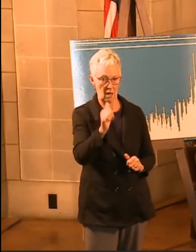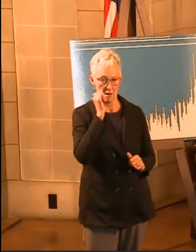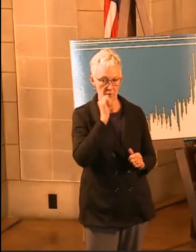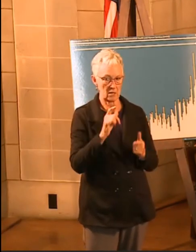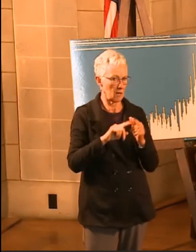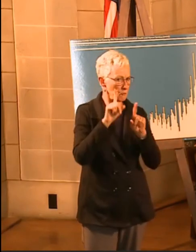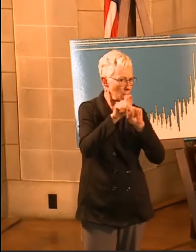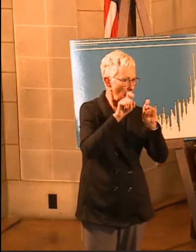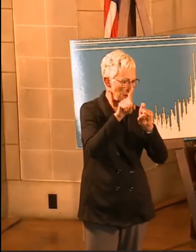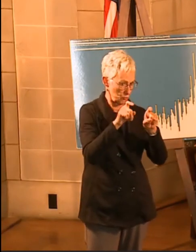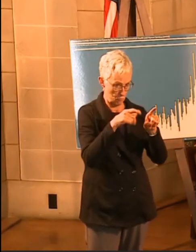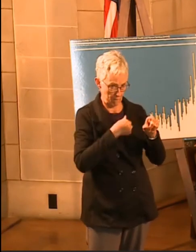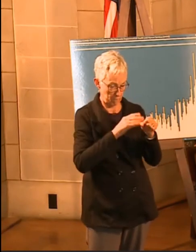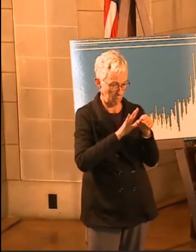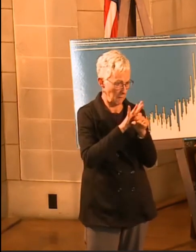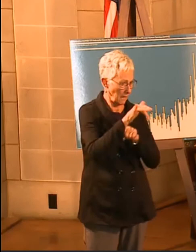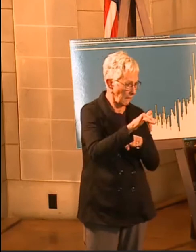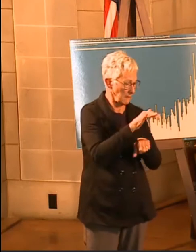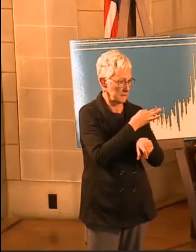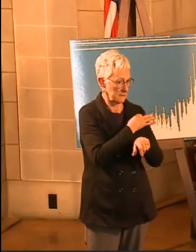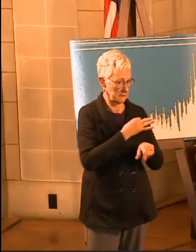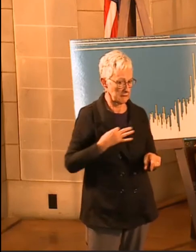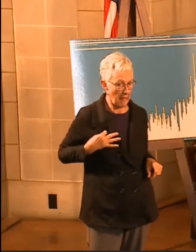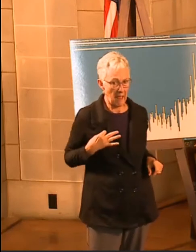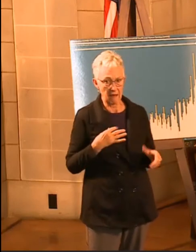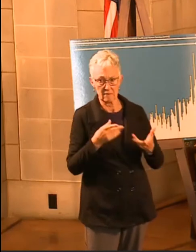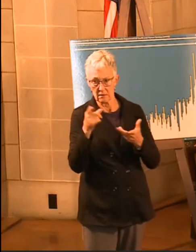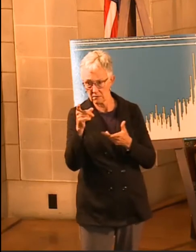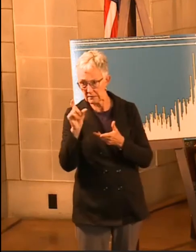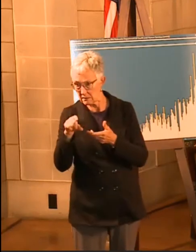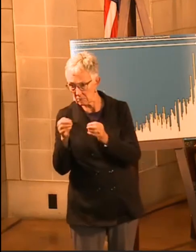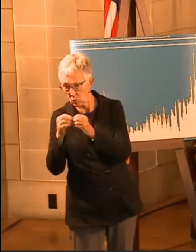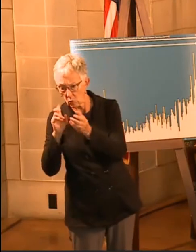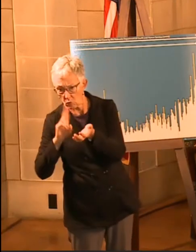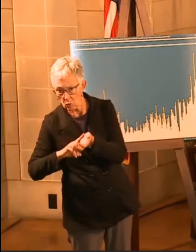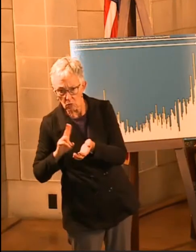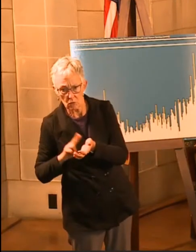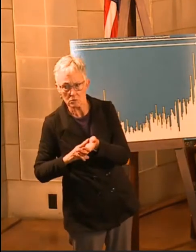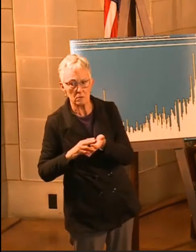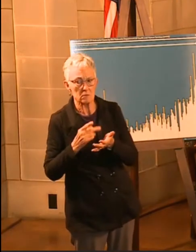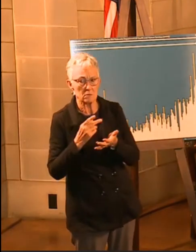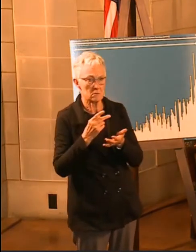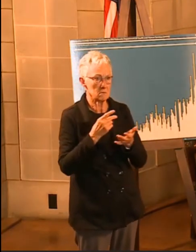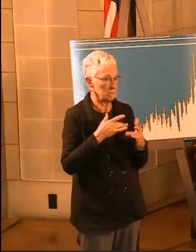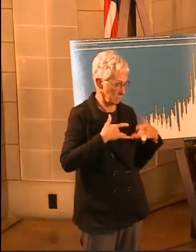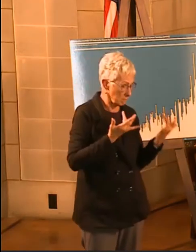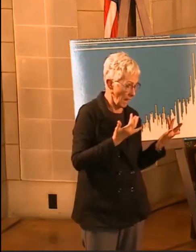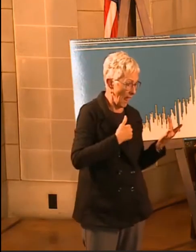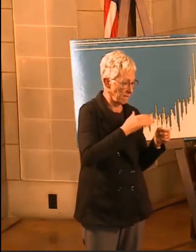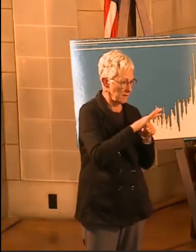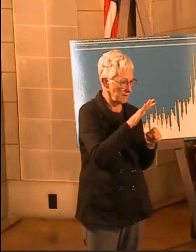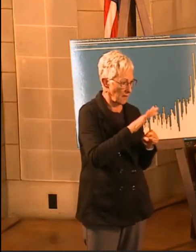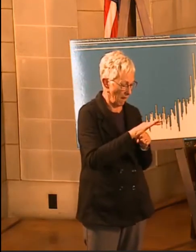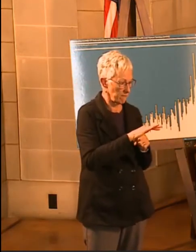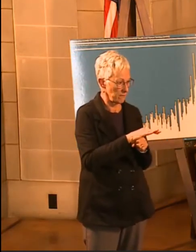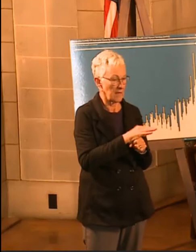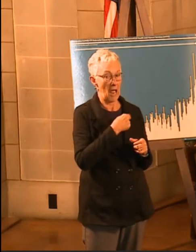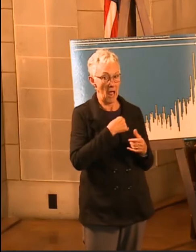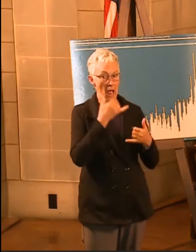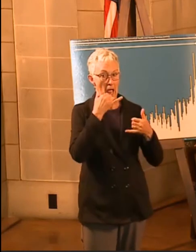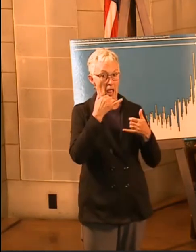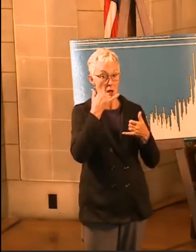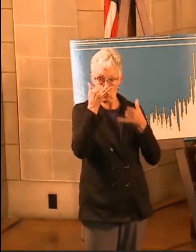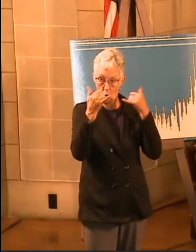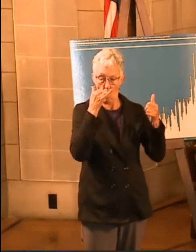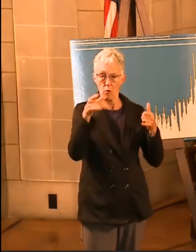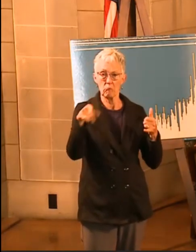And one thing I've been hearing as a common theme over the last several weeks is that we're doing okay for beds,